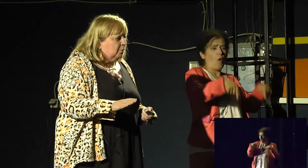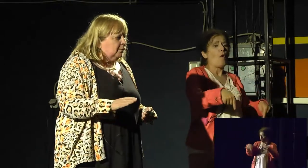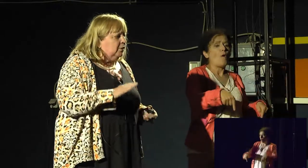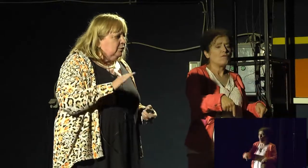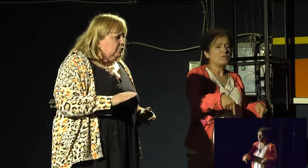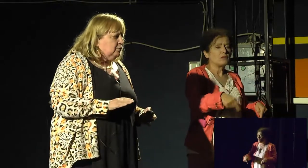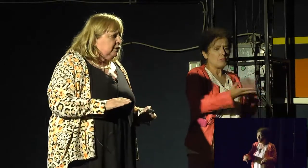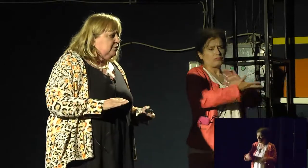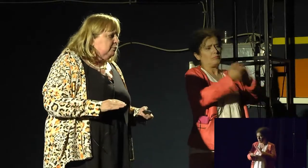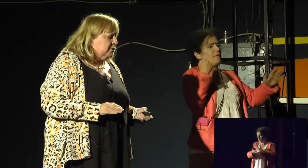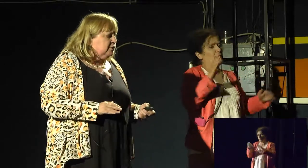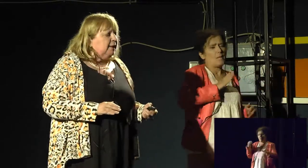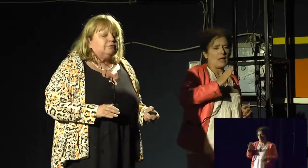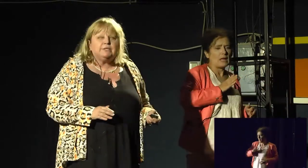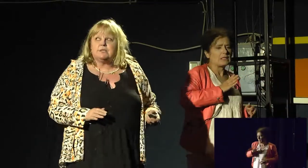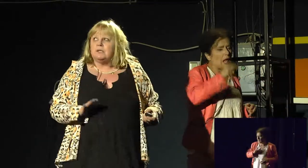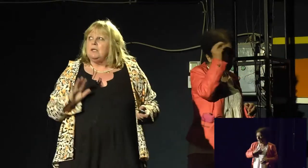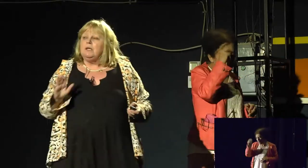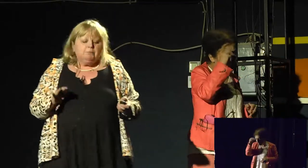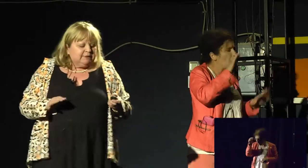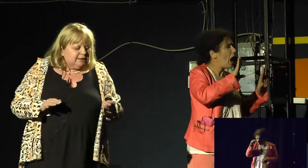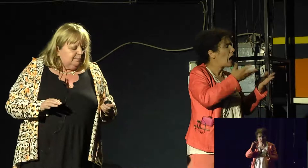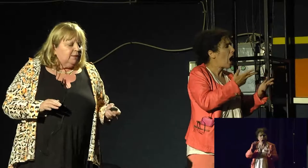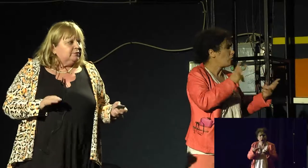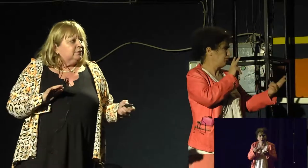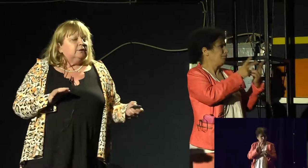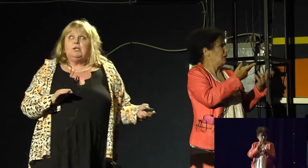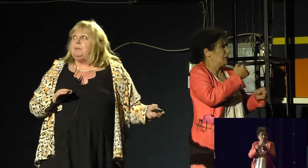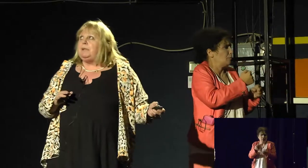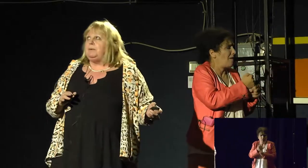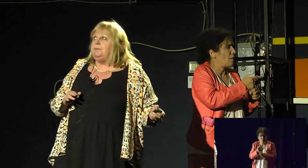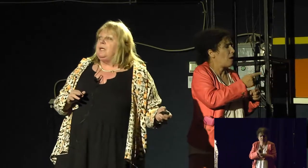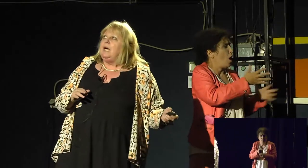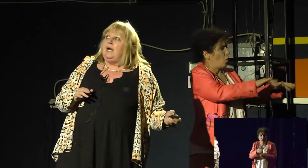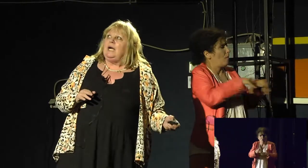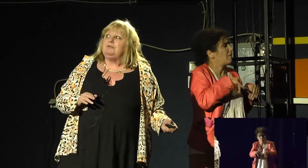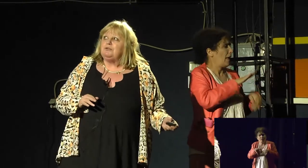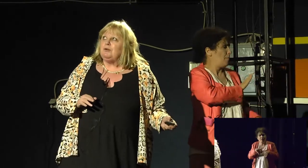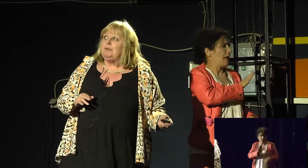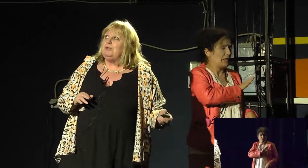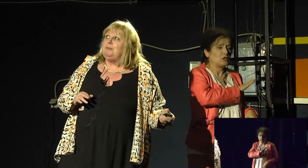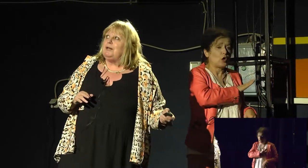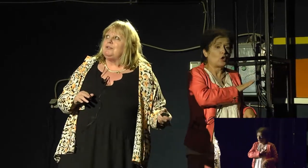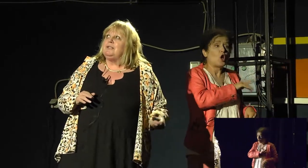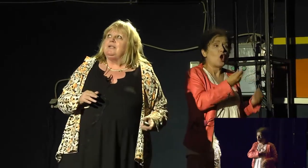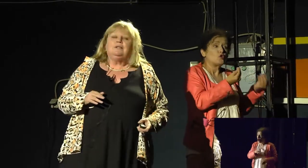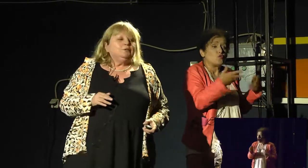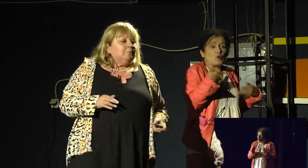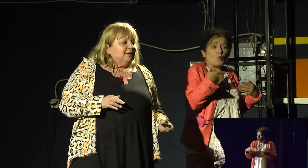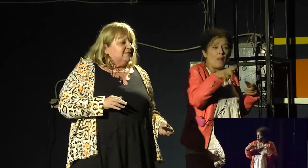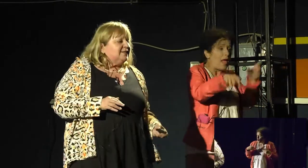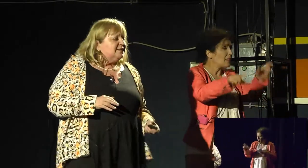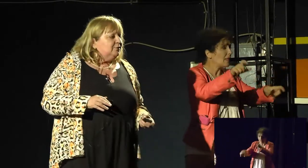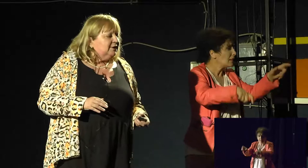should stop talking so much about risks. But that's about young people. I have to talk with you about